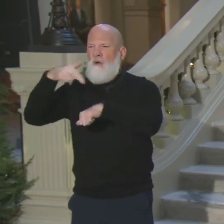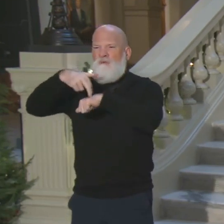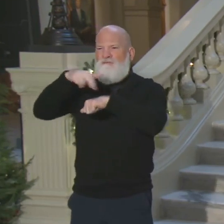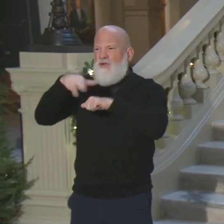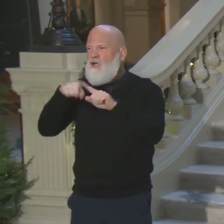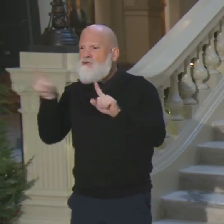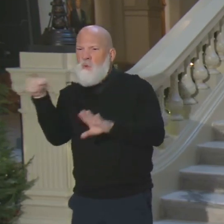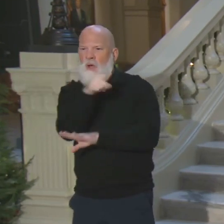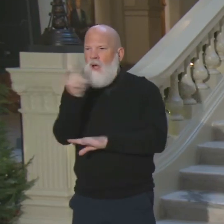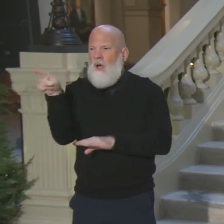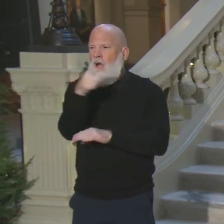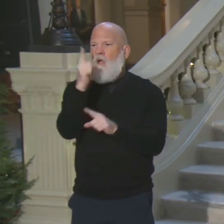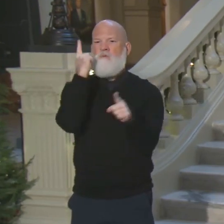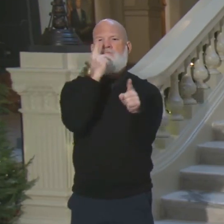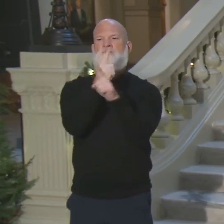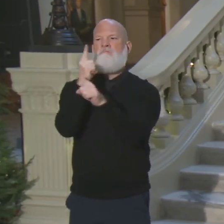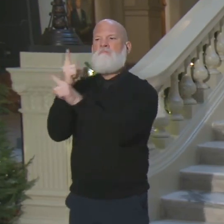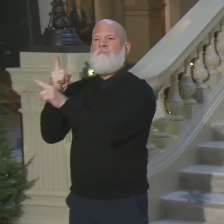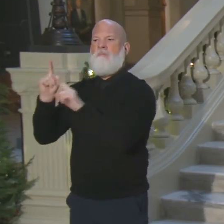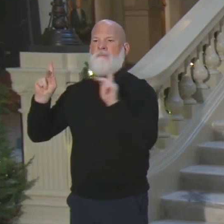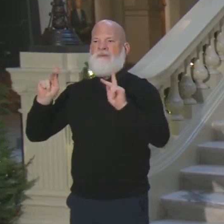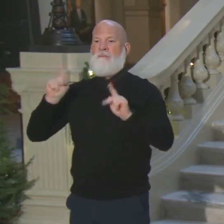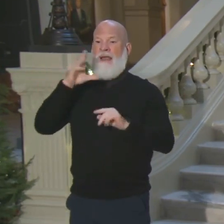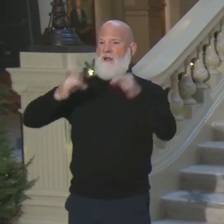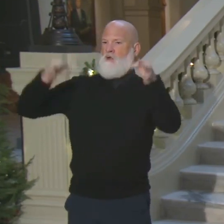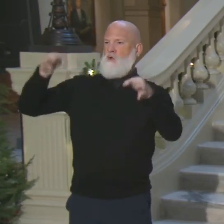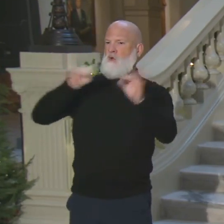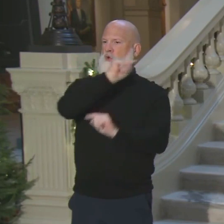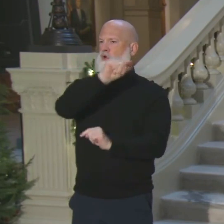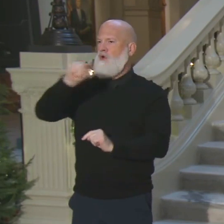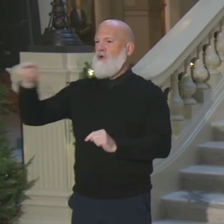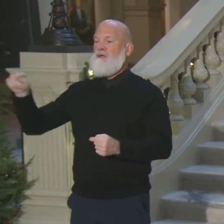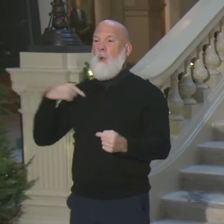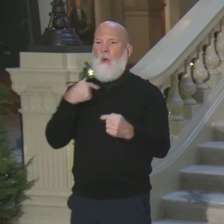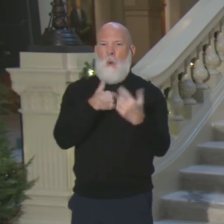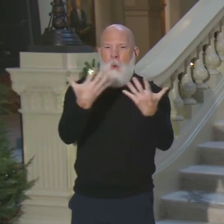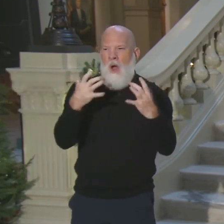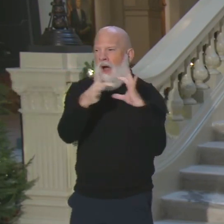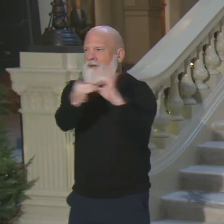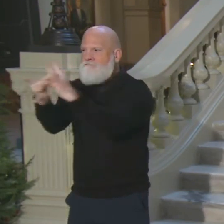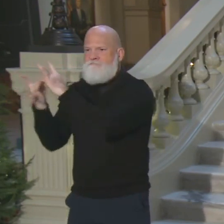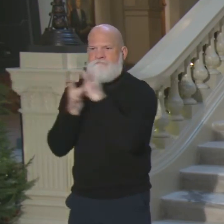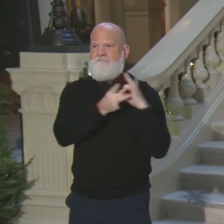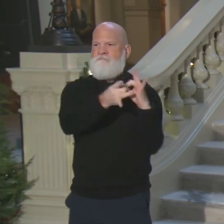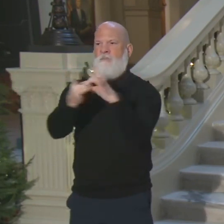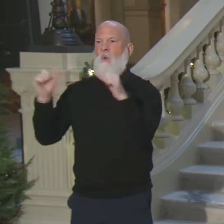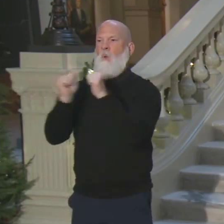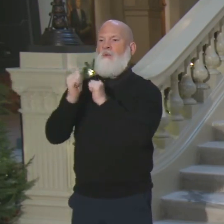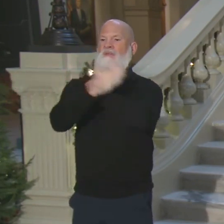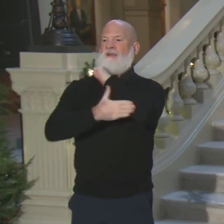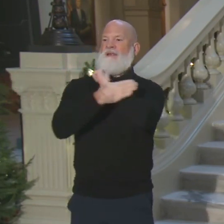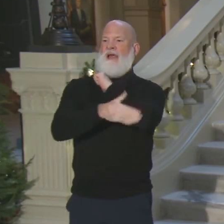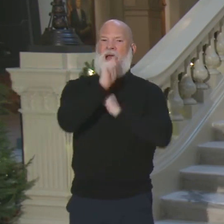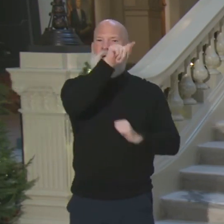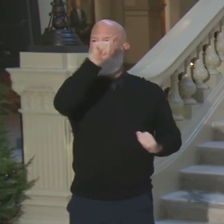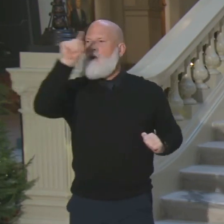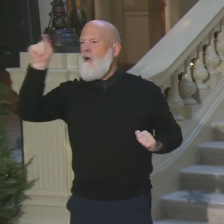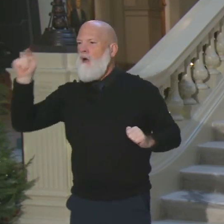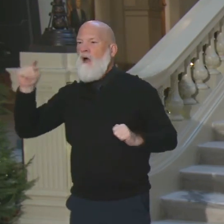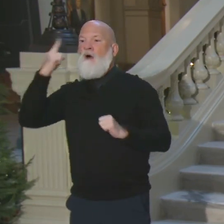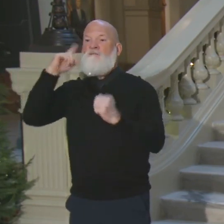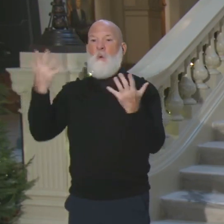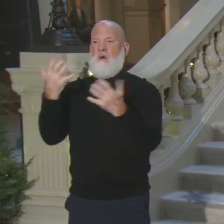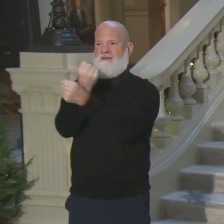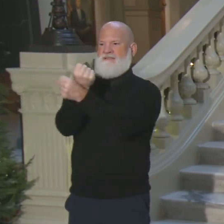We are working with the counties to assure a fair, safe and secure election for January 5th. We will continue to take